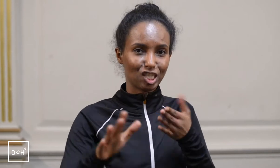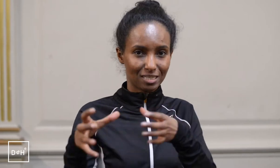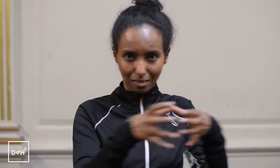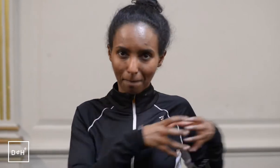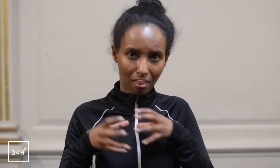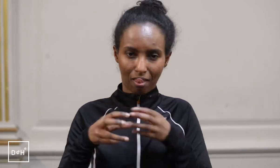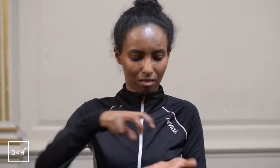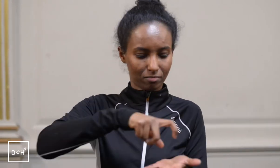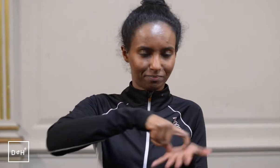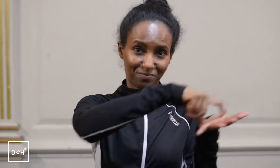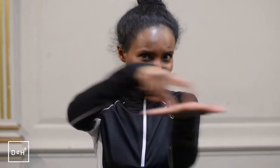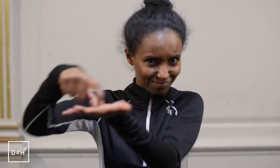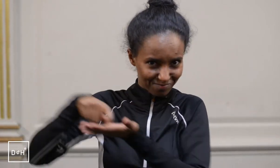This is the DH Ensemble.